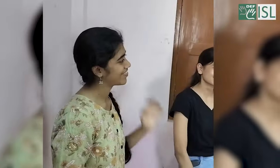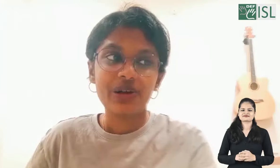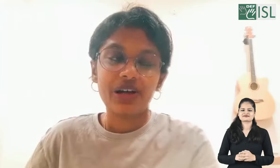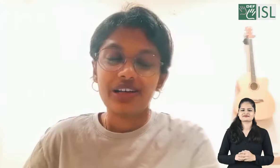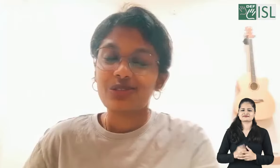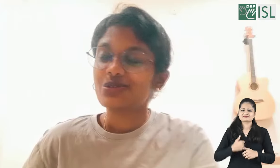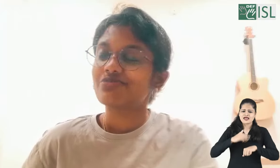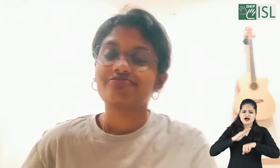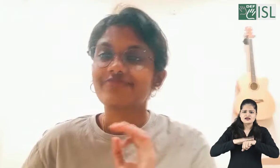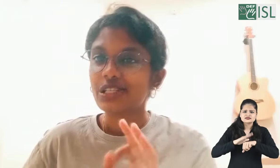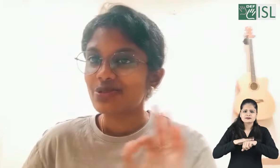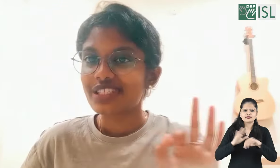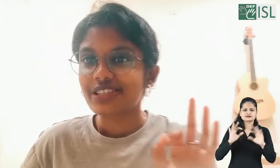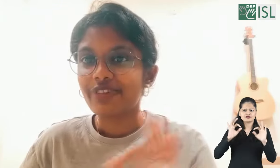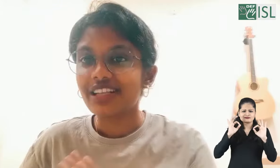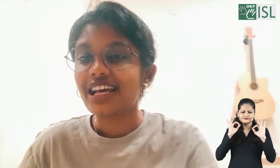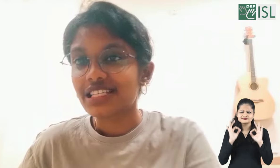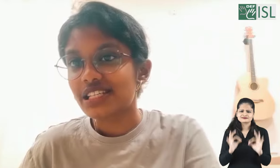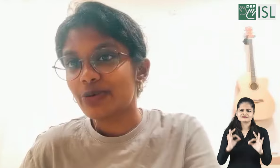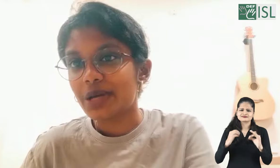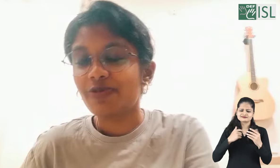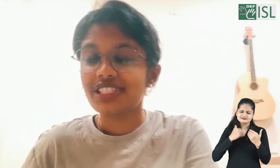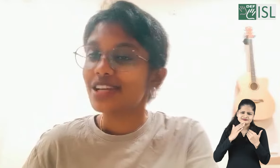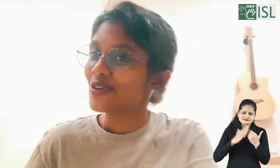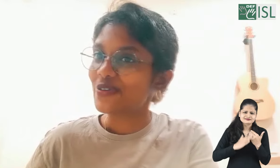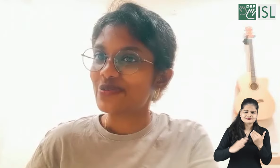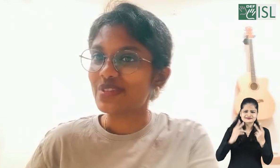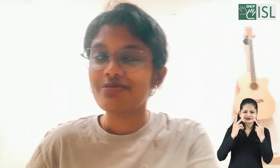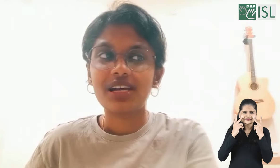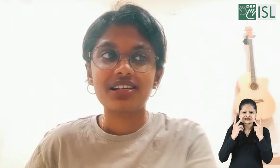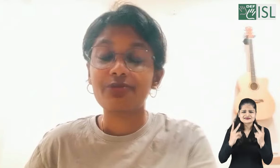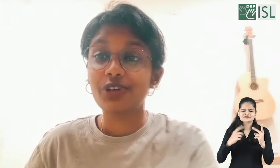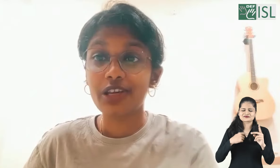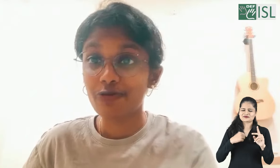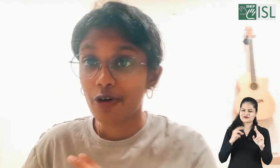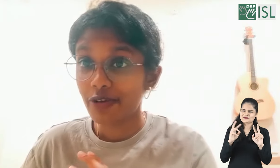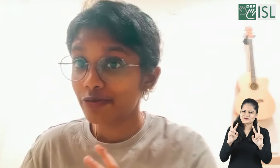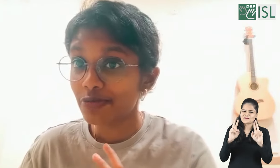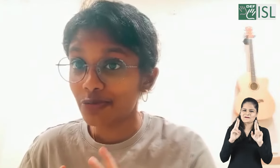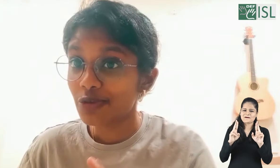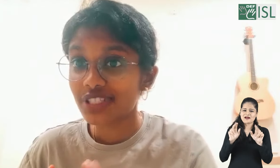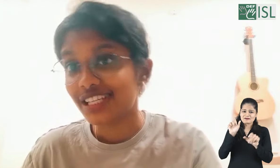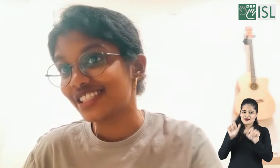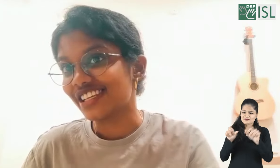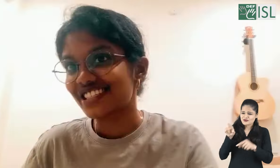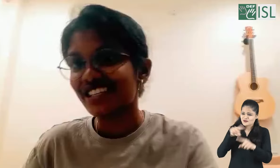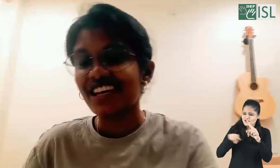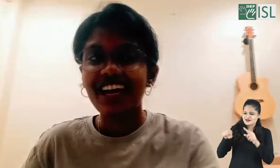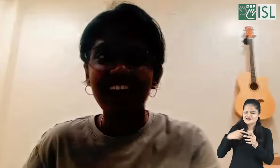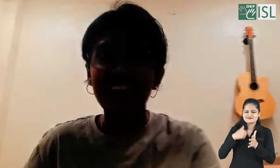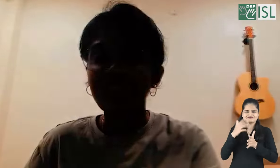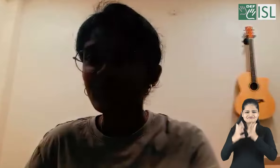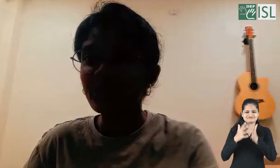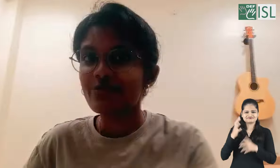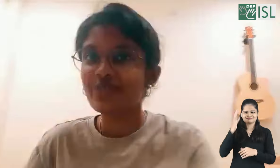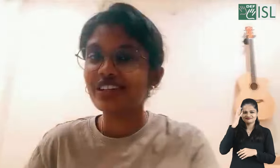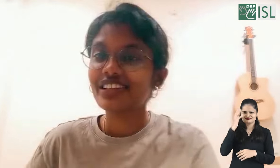So, it was a fantastic vibe which I got from them. And I'm looking forward for more such things. And I do remember their